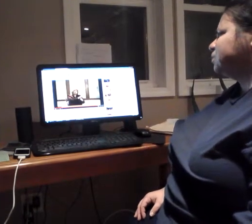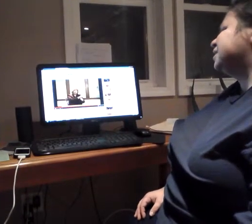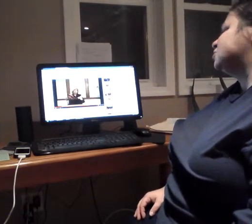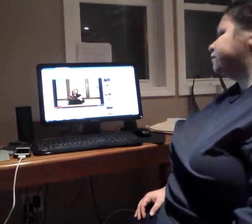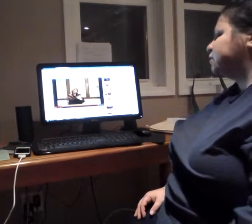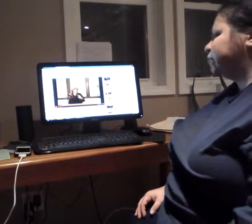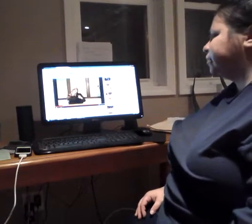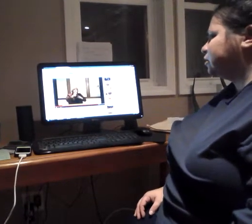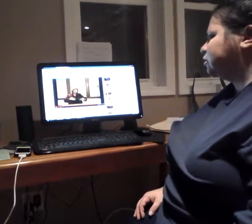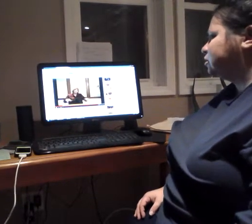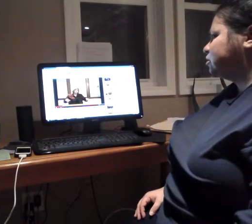that's off topic